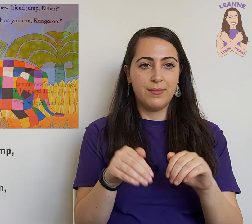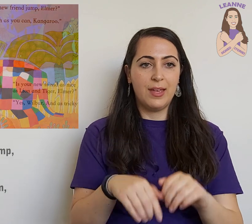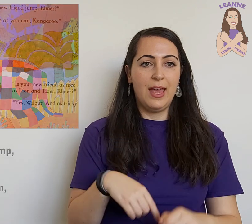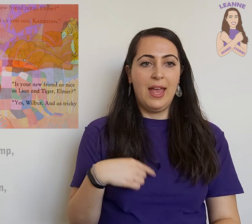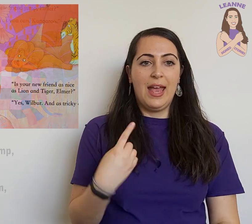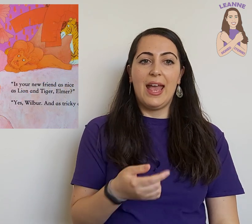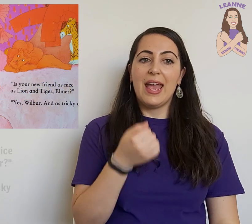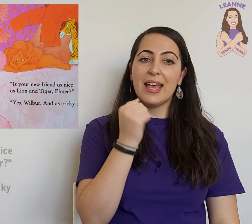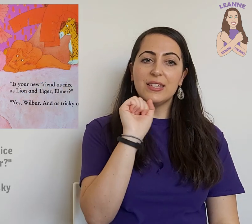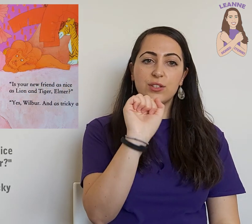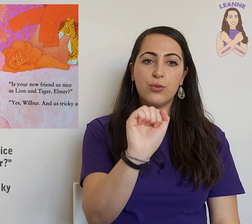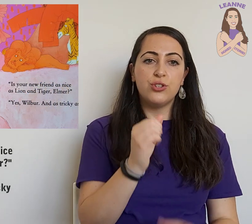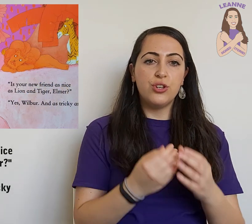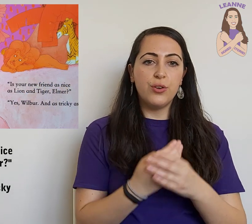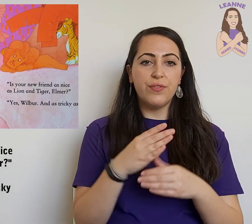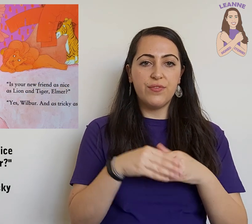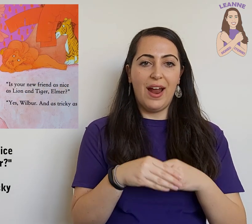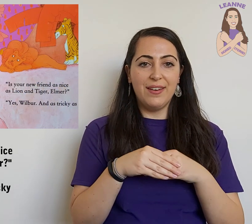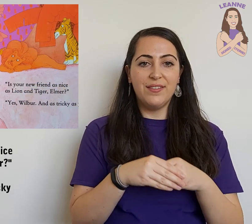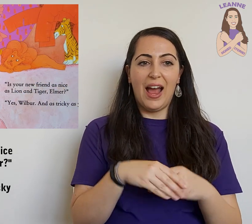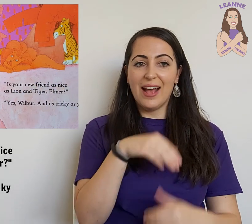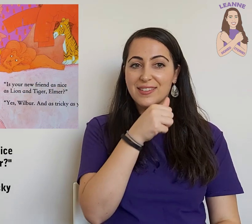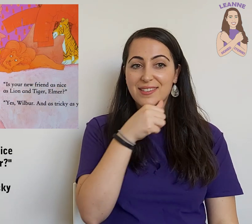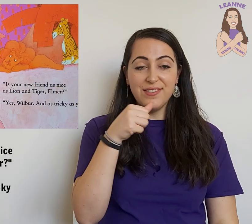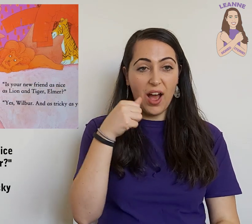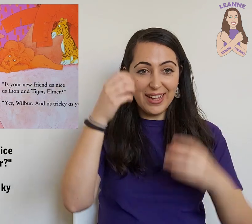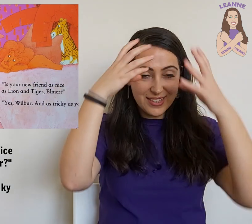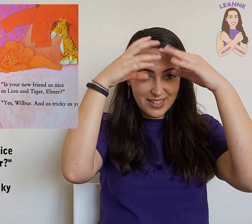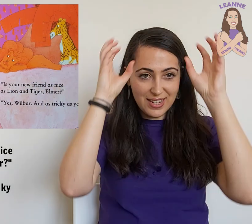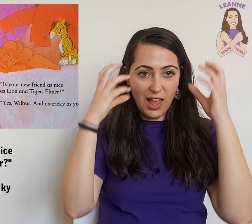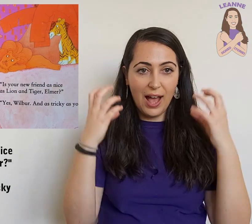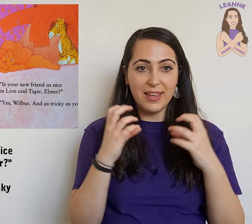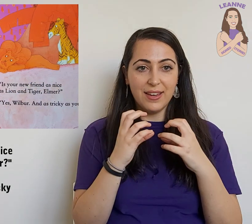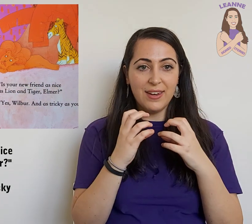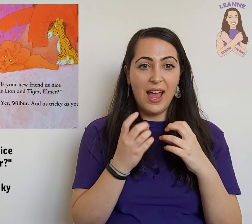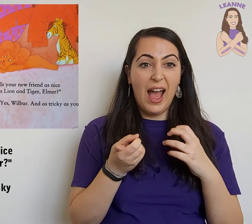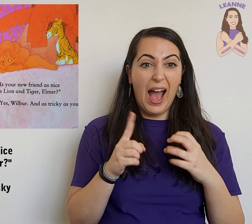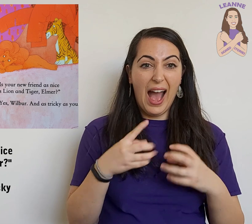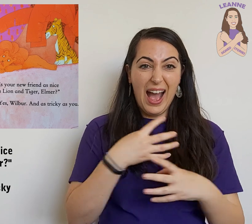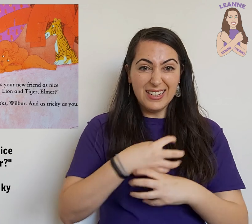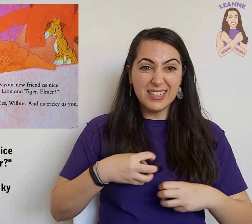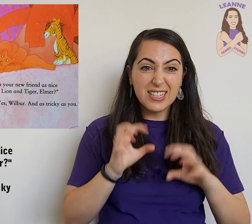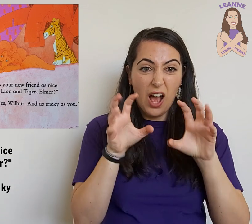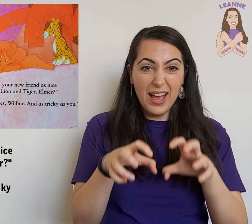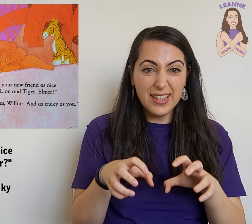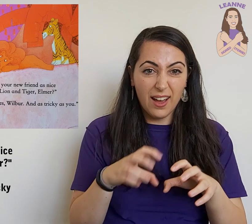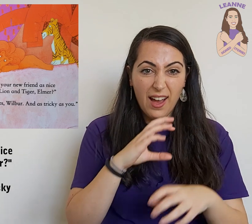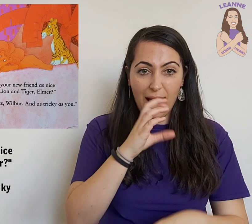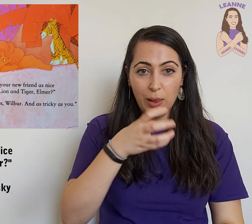Is your new friend as nice as lion and tiger, Elmer?